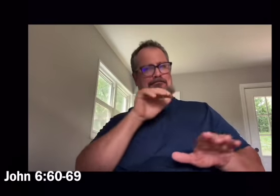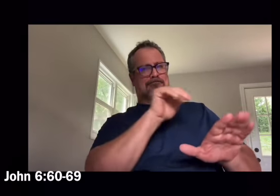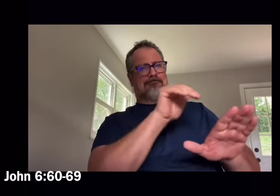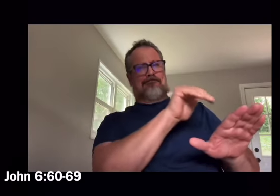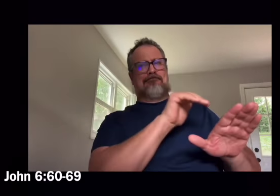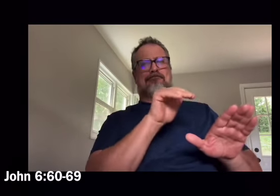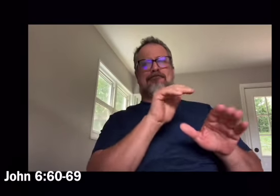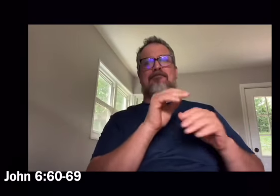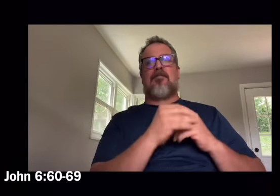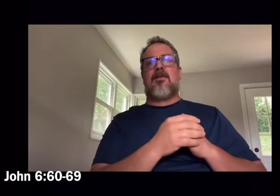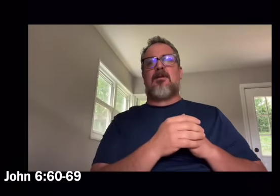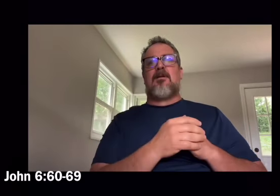He said to them,